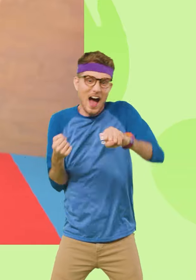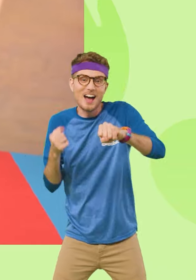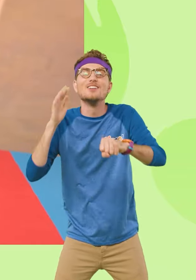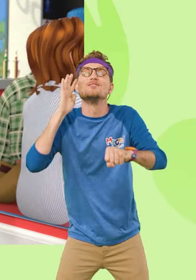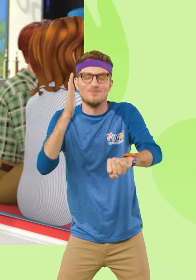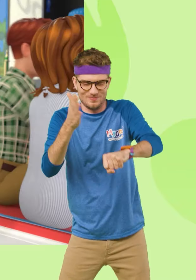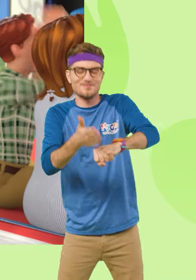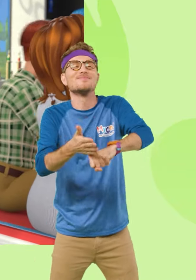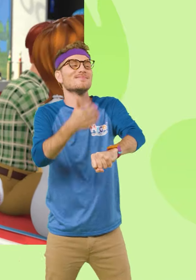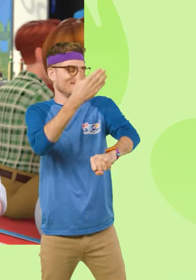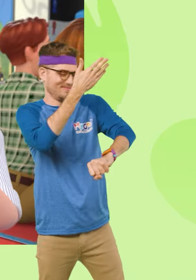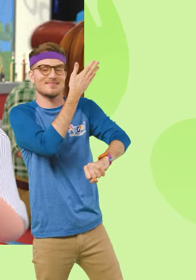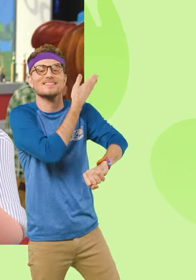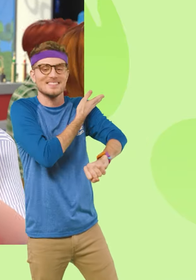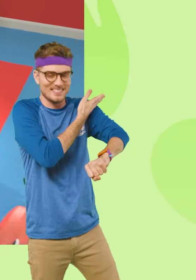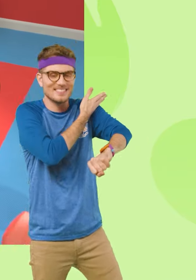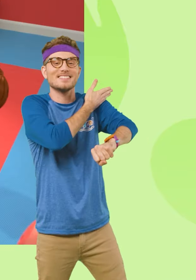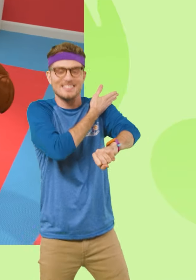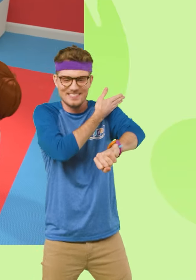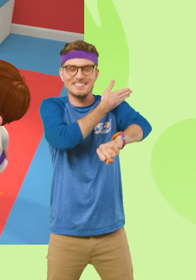will take you far